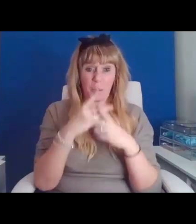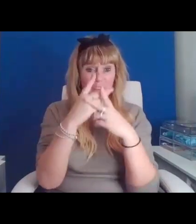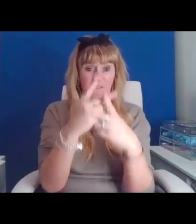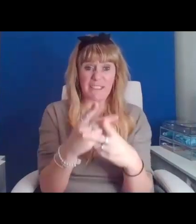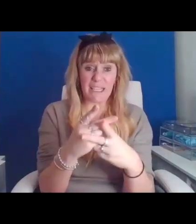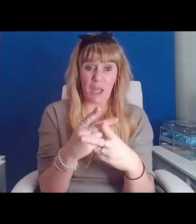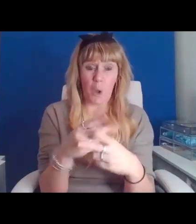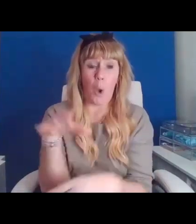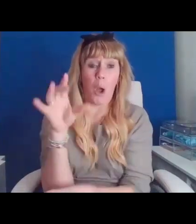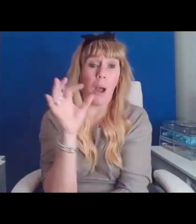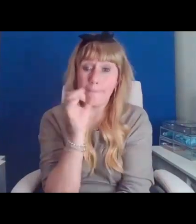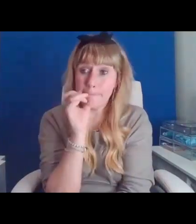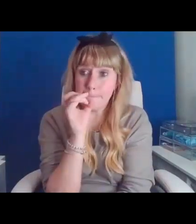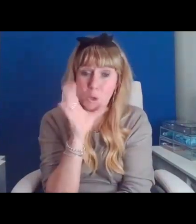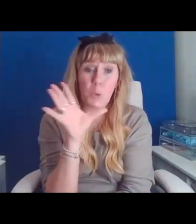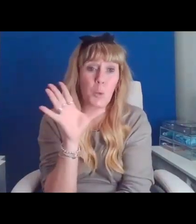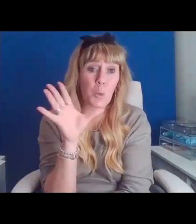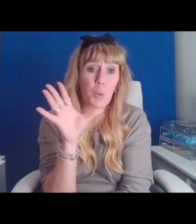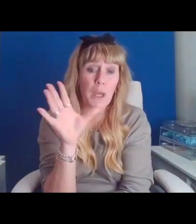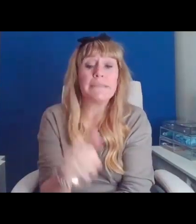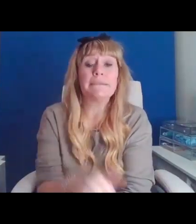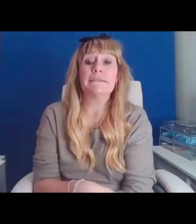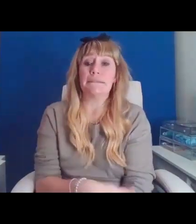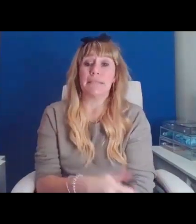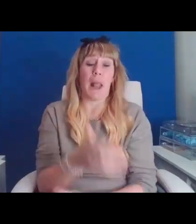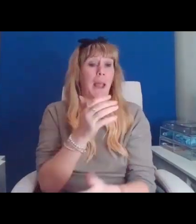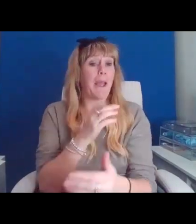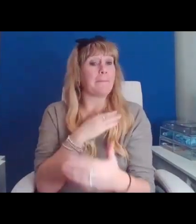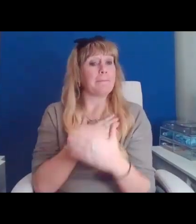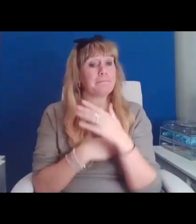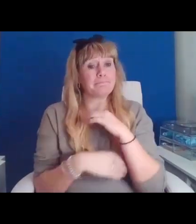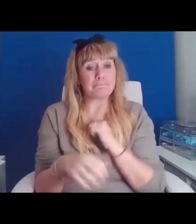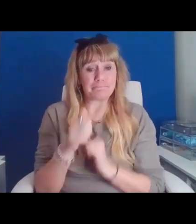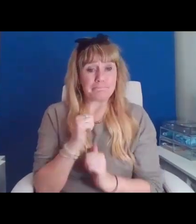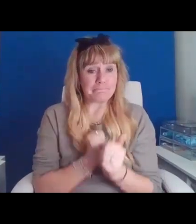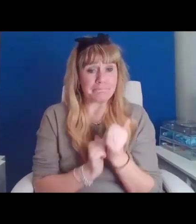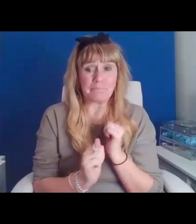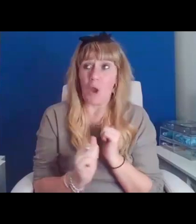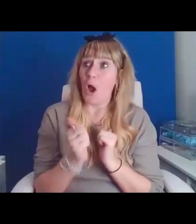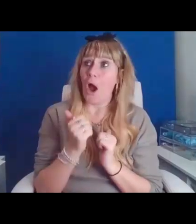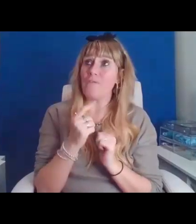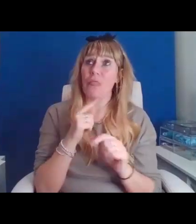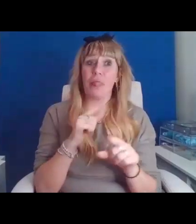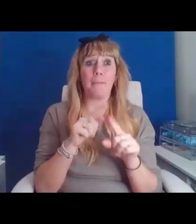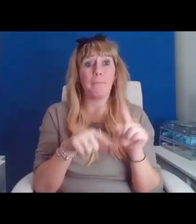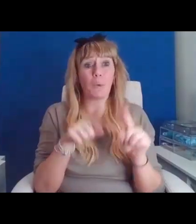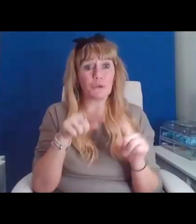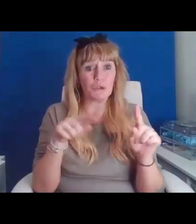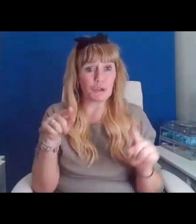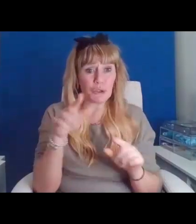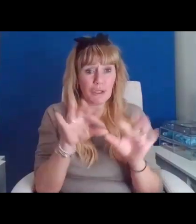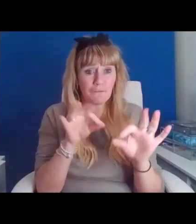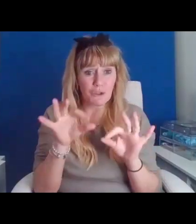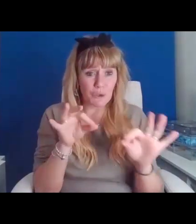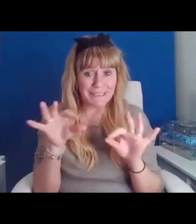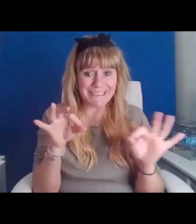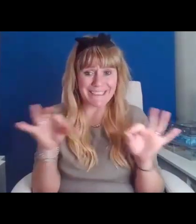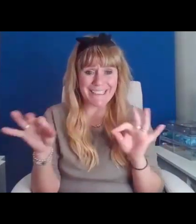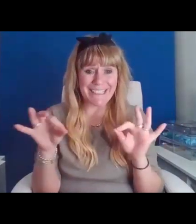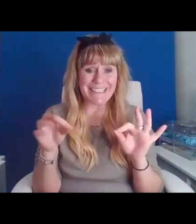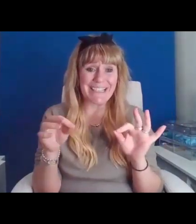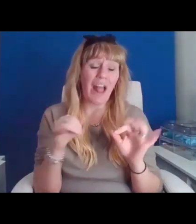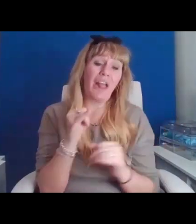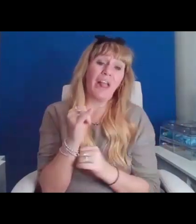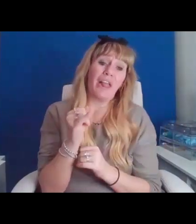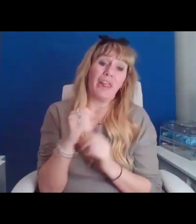A blessing to be spared the bewilderment of the multitude of choices with which the minus-sized amongst us are